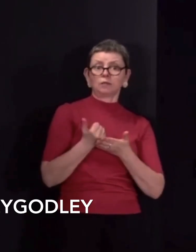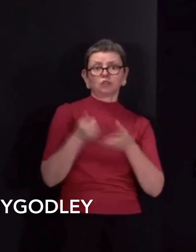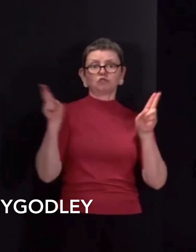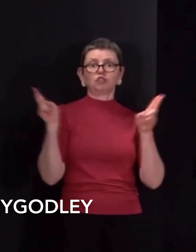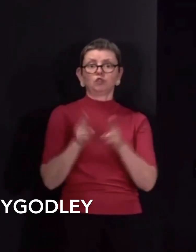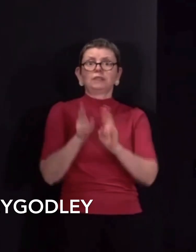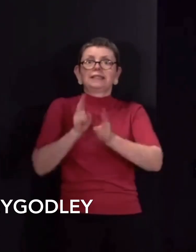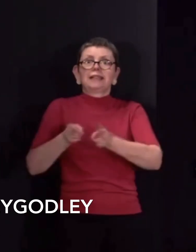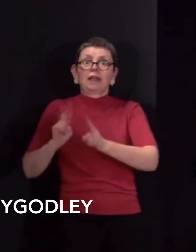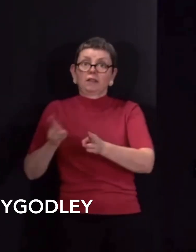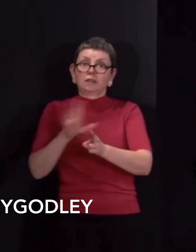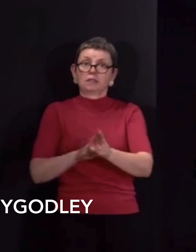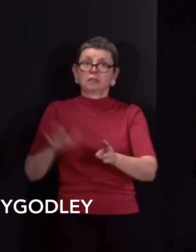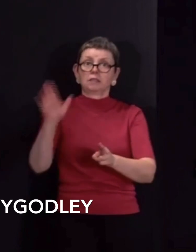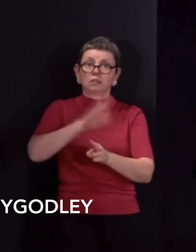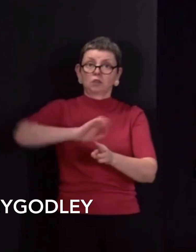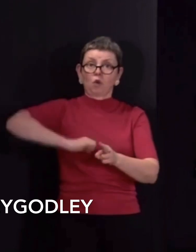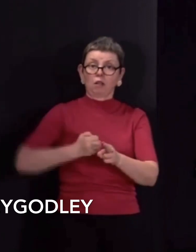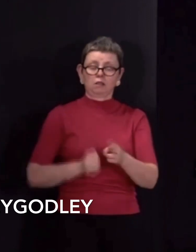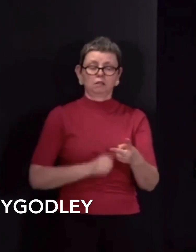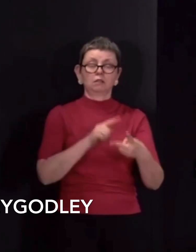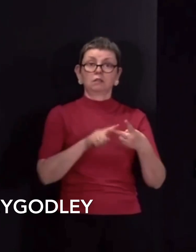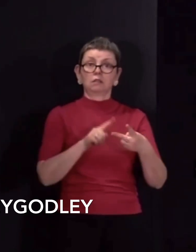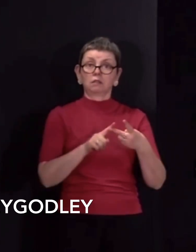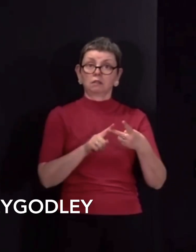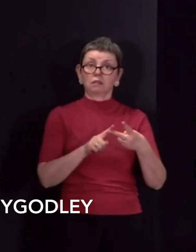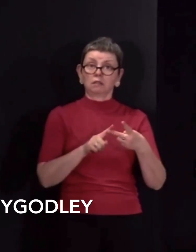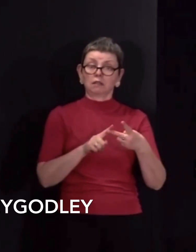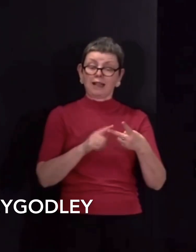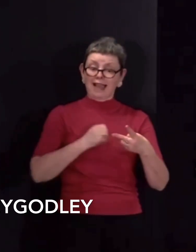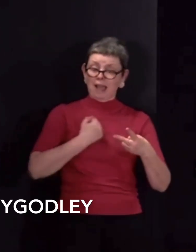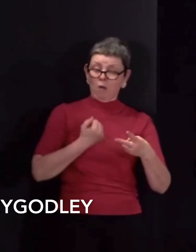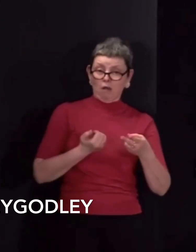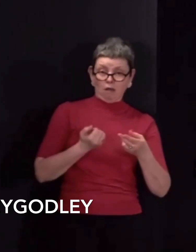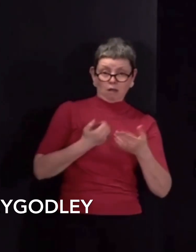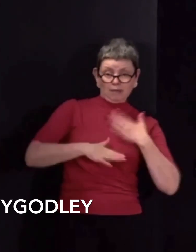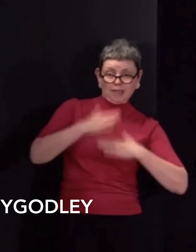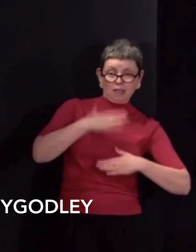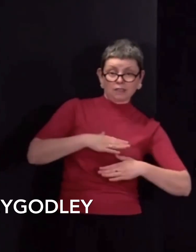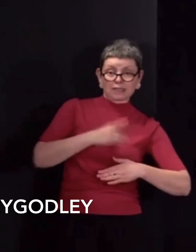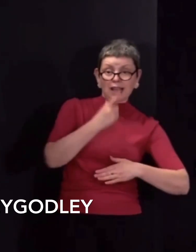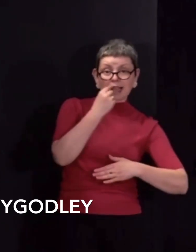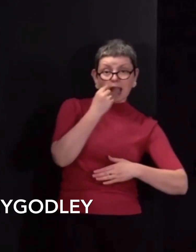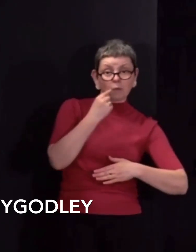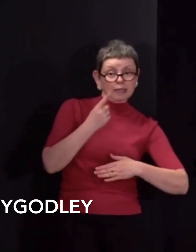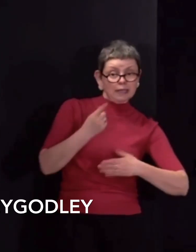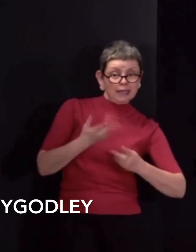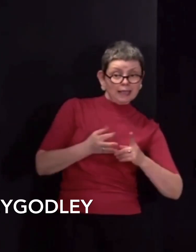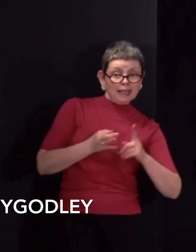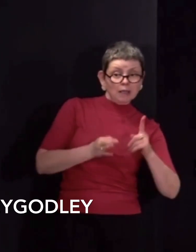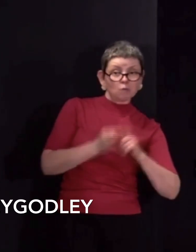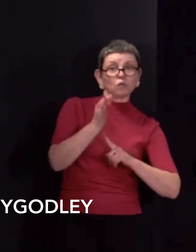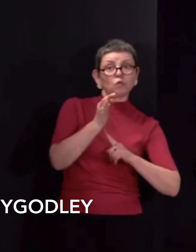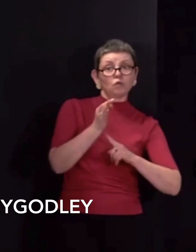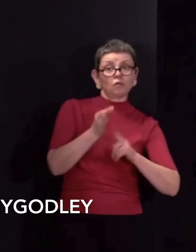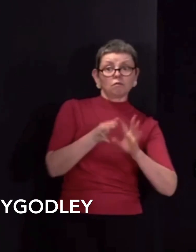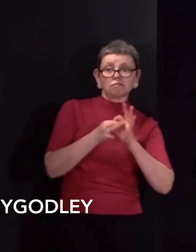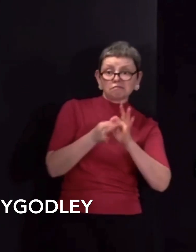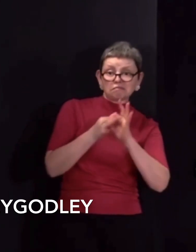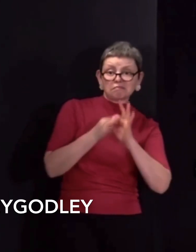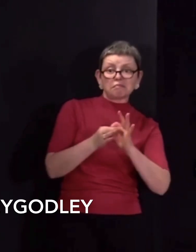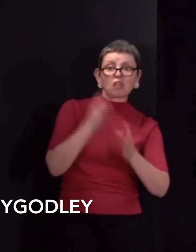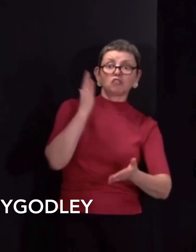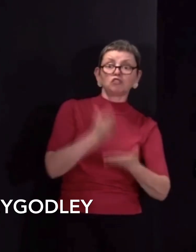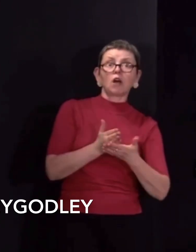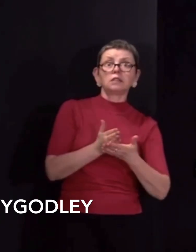artisan cheese and all wandering about, thinking it's okay, the virus doesn't affect you, it affects everybody. So fucking quit it,